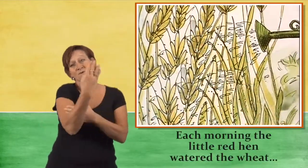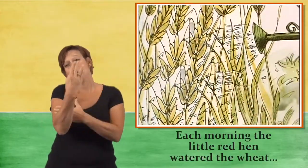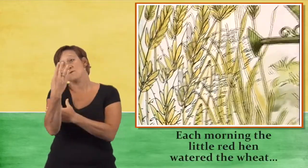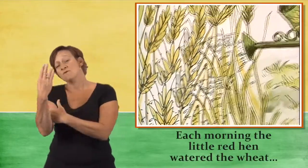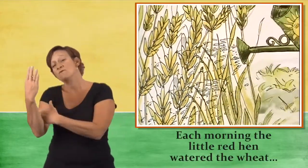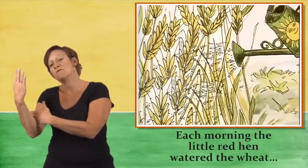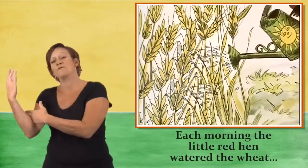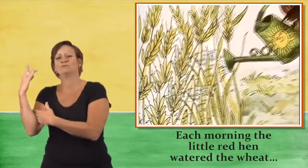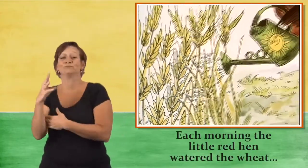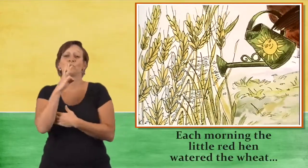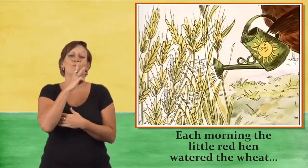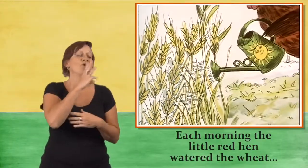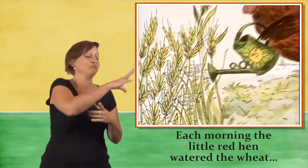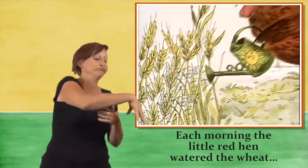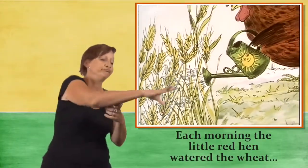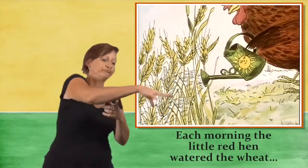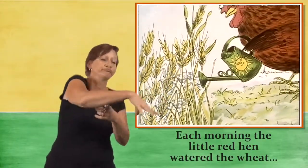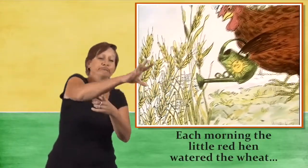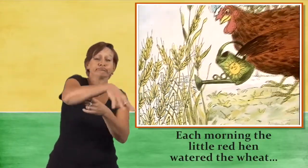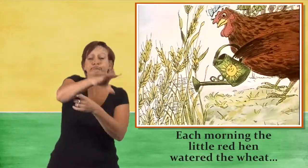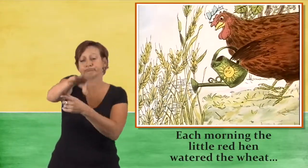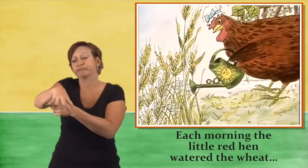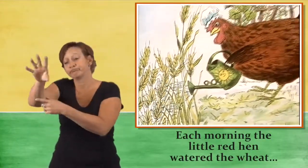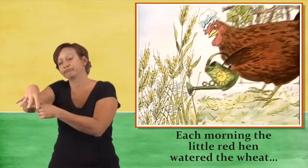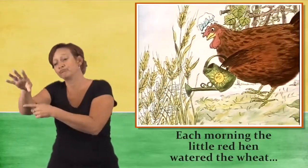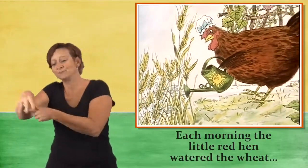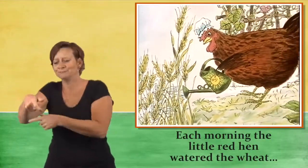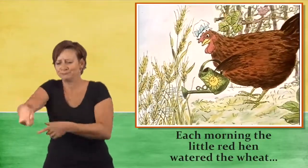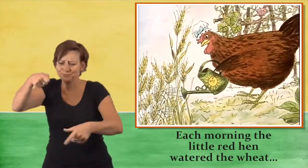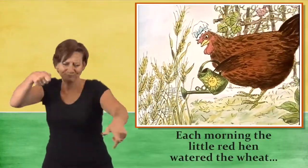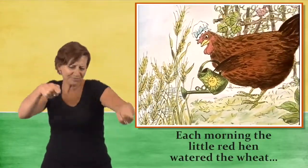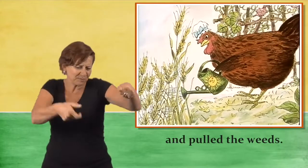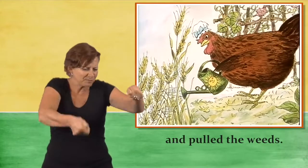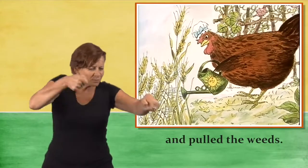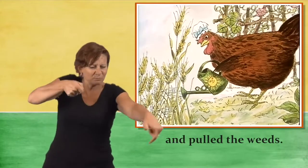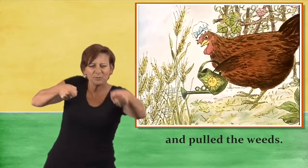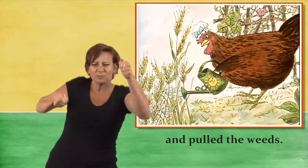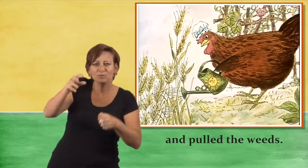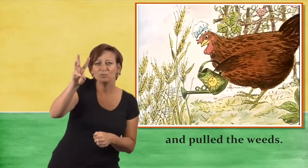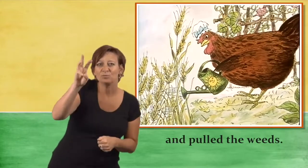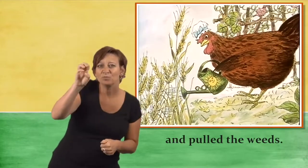each morning the little red hen watered the wheat and pulled the weeds